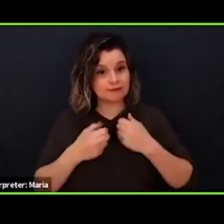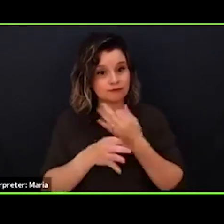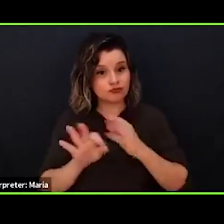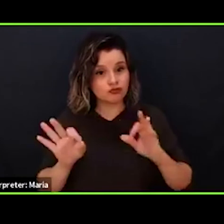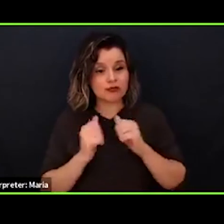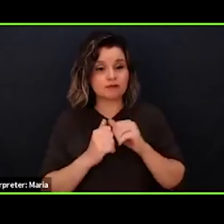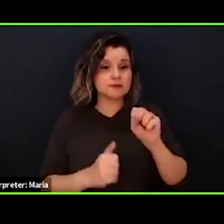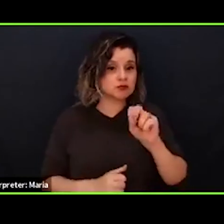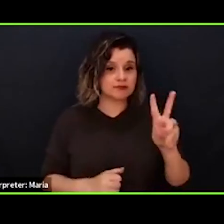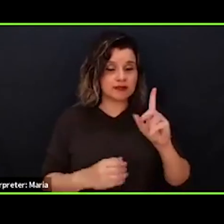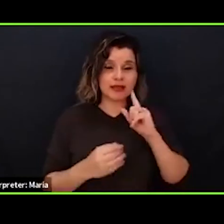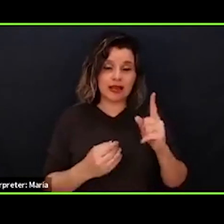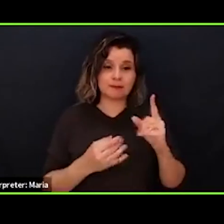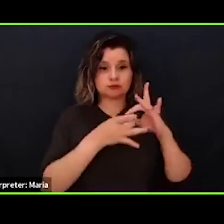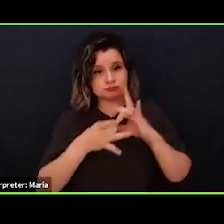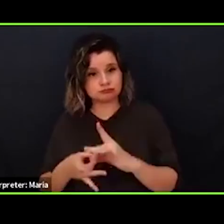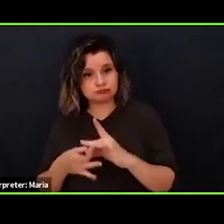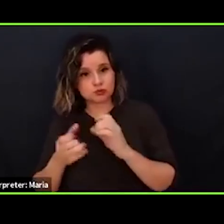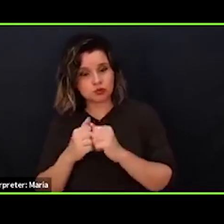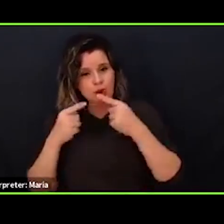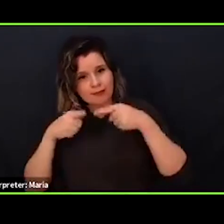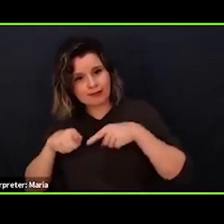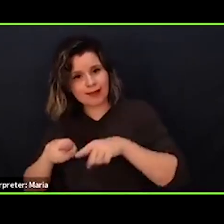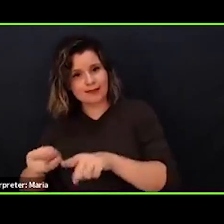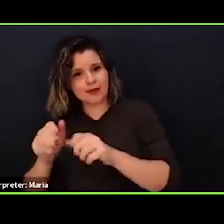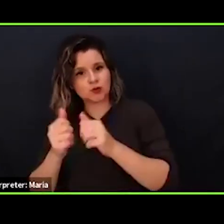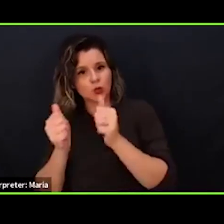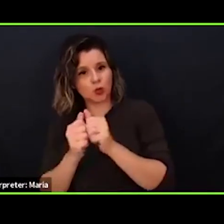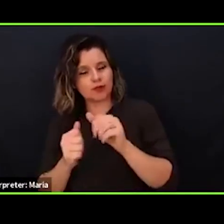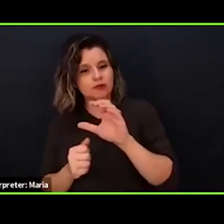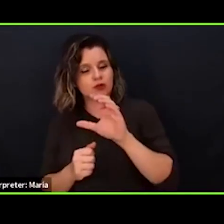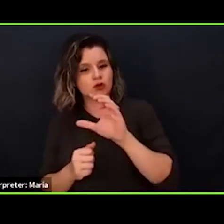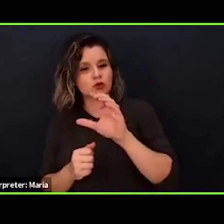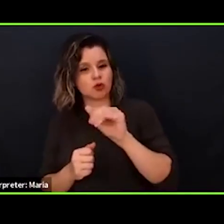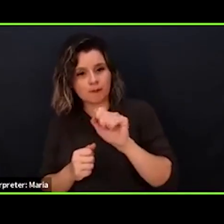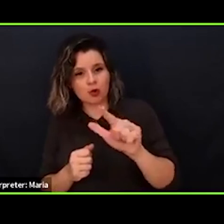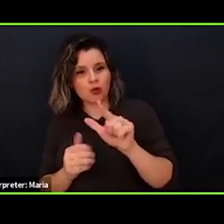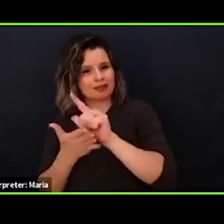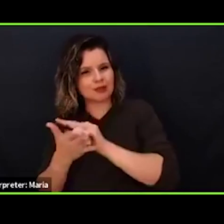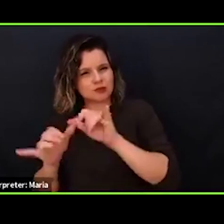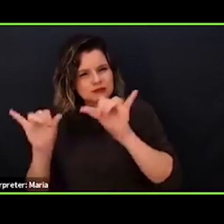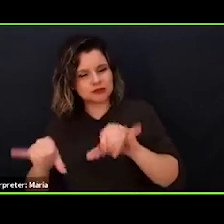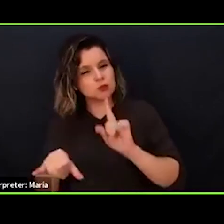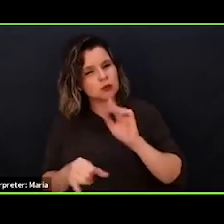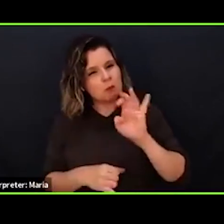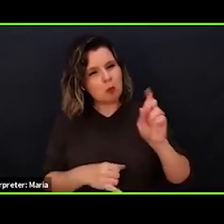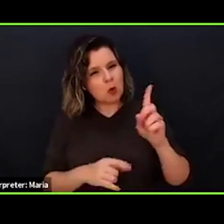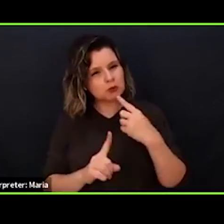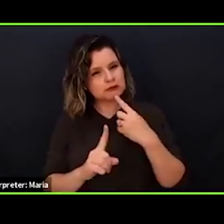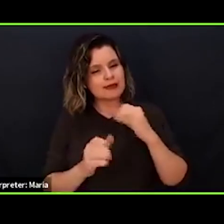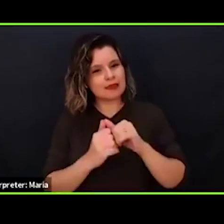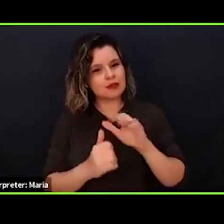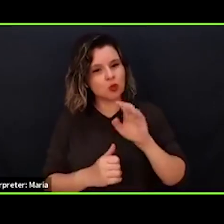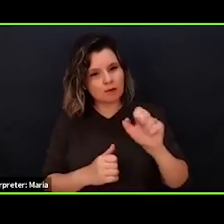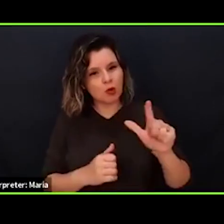violence have been tied to our alignment, to our alignment with the criminal legal system, it is quite bold to say that the criminal legal